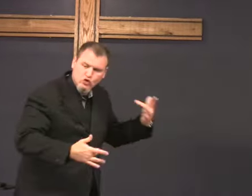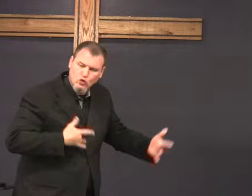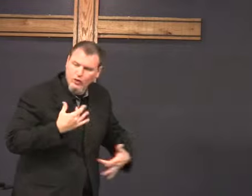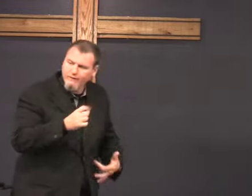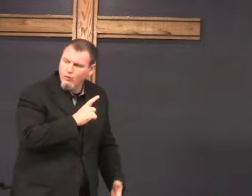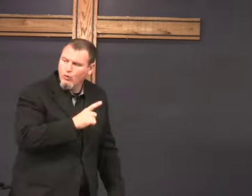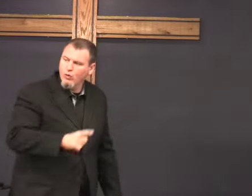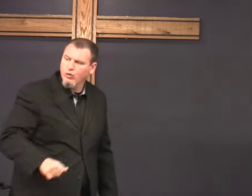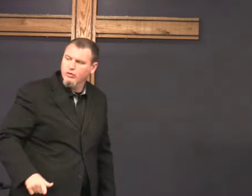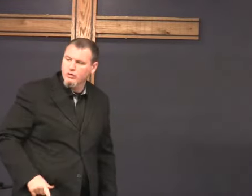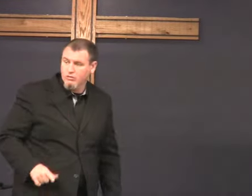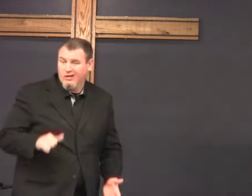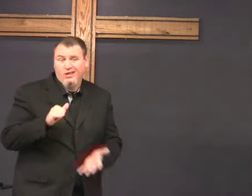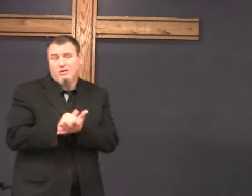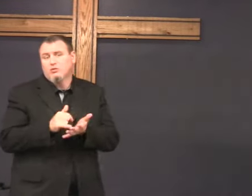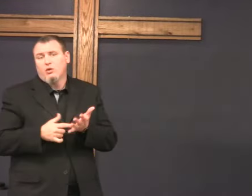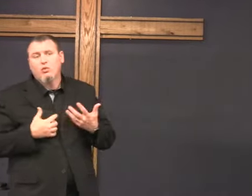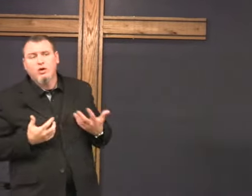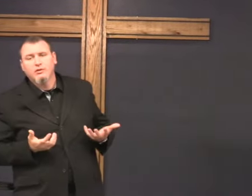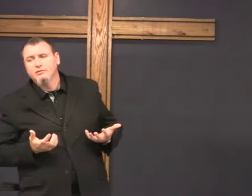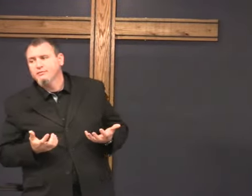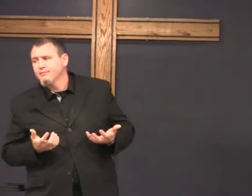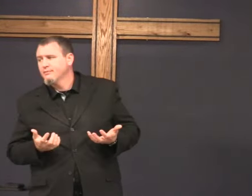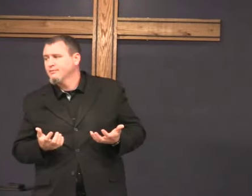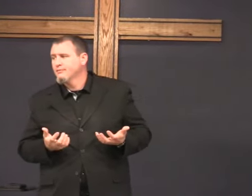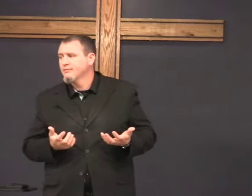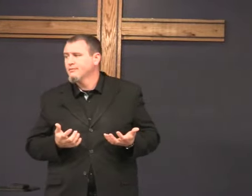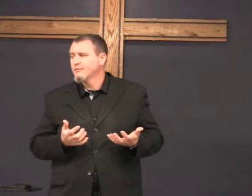enter into the joys of the Lord that's what I want